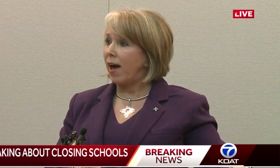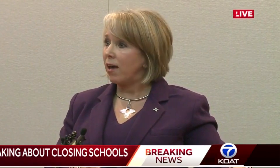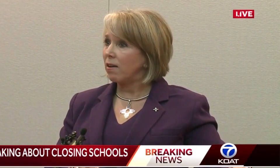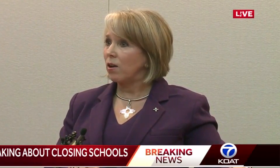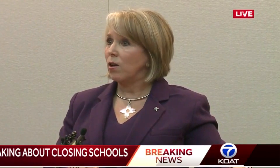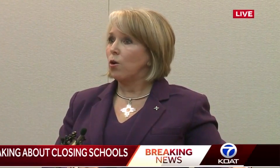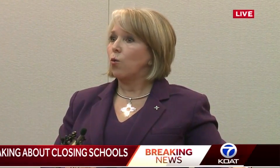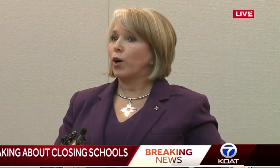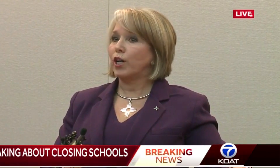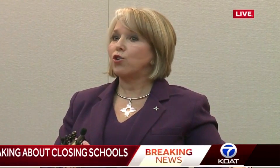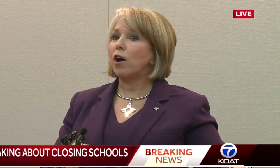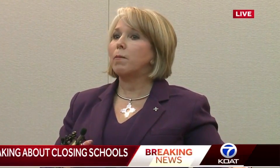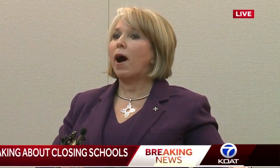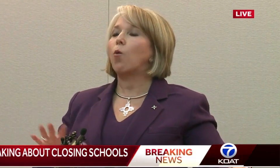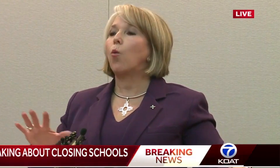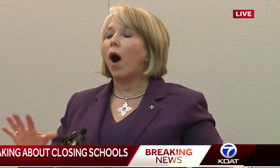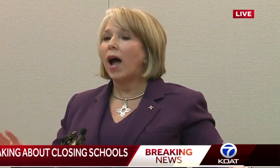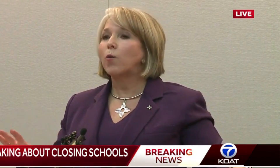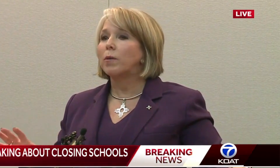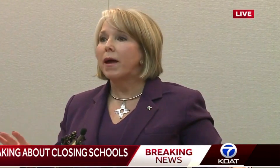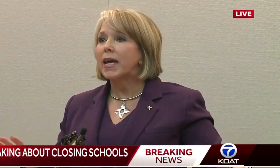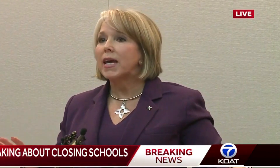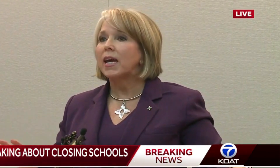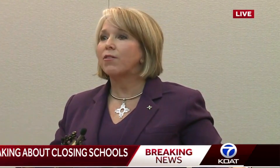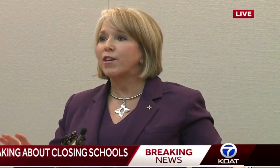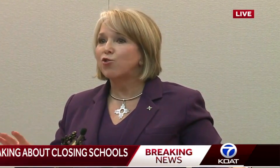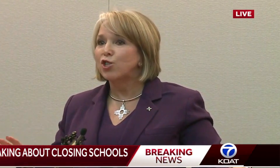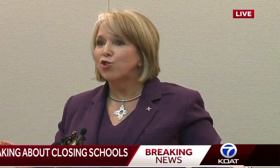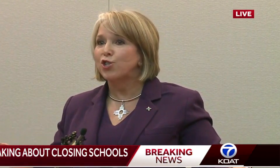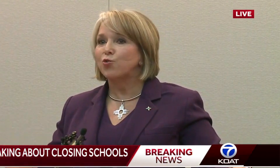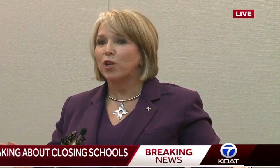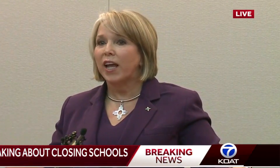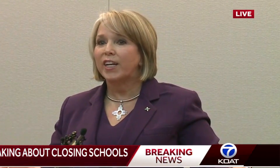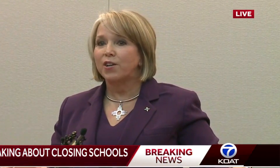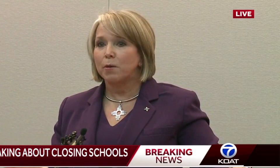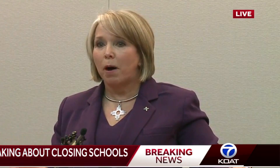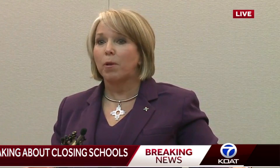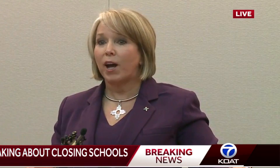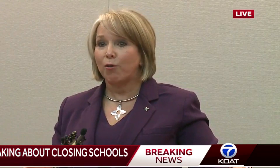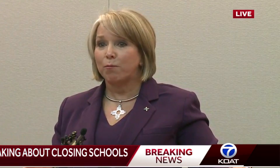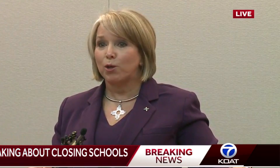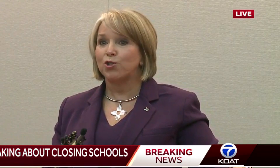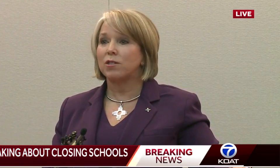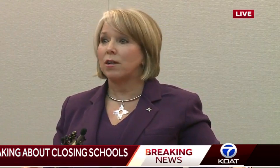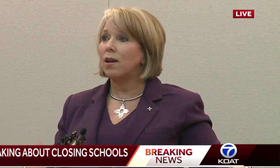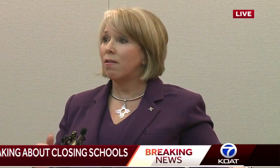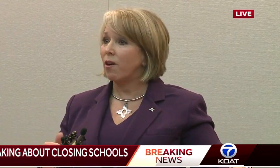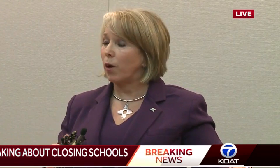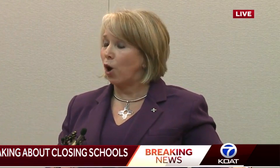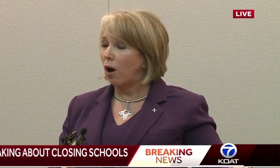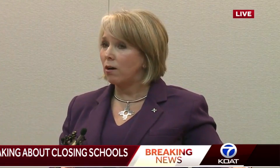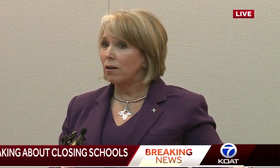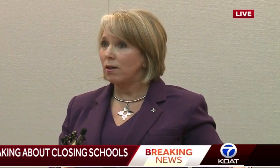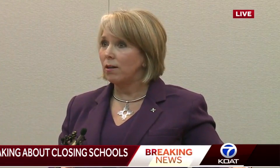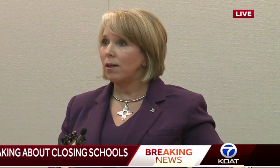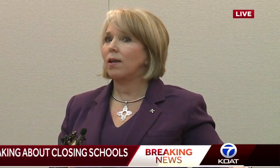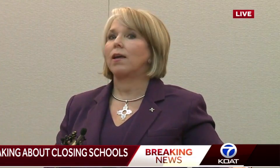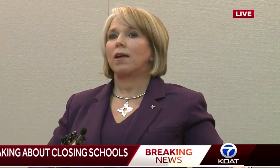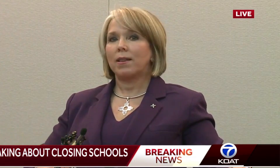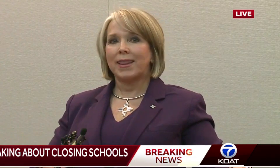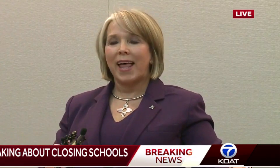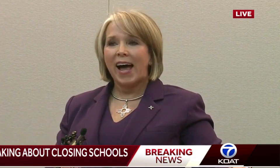After that, we're going to talk about why we're making the decisions related to the public health emergency that we are.